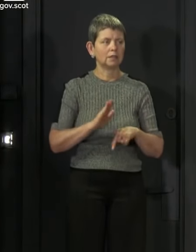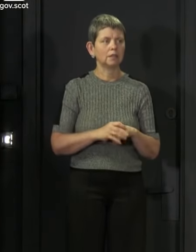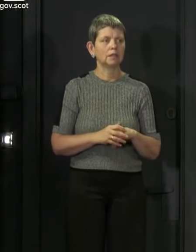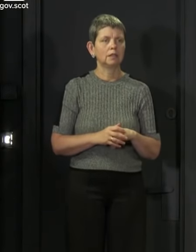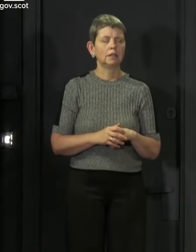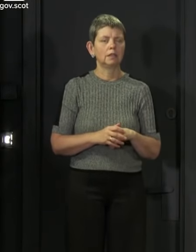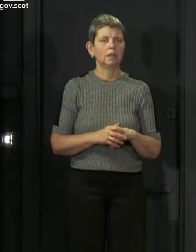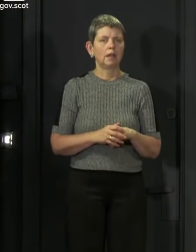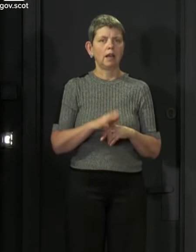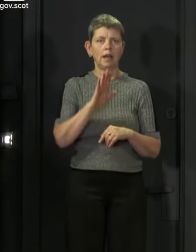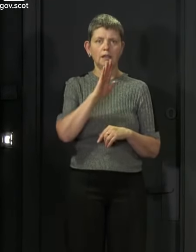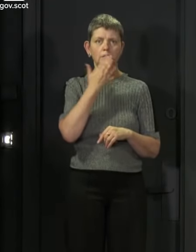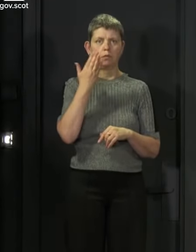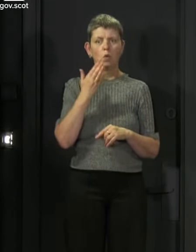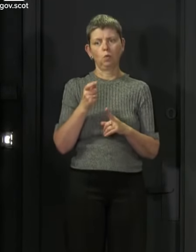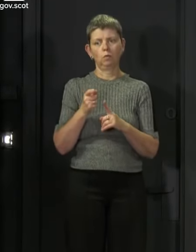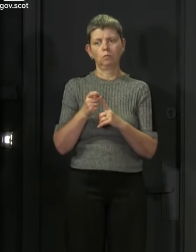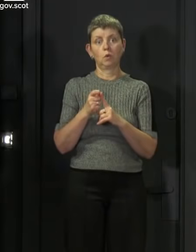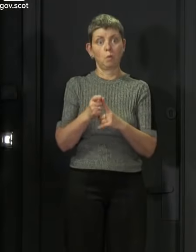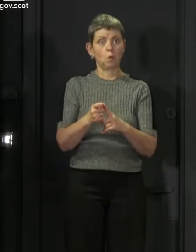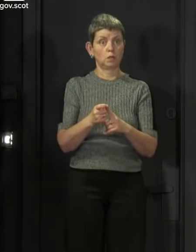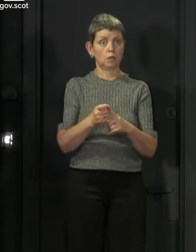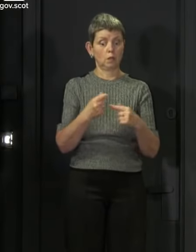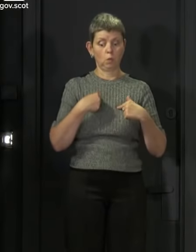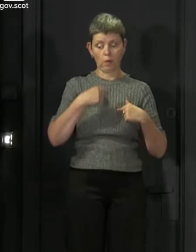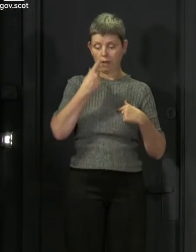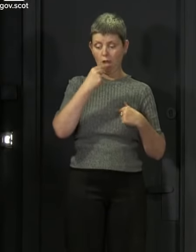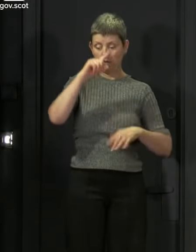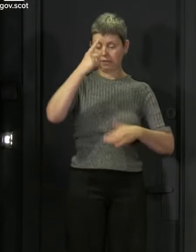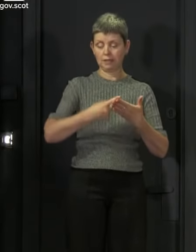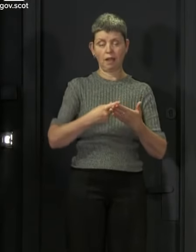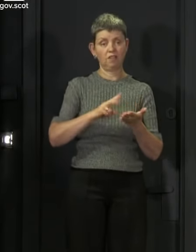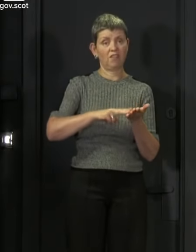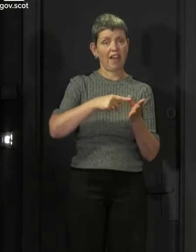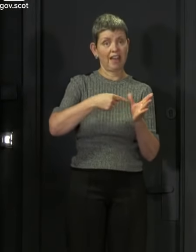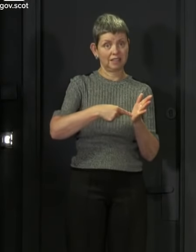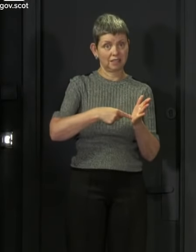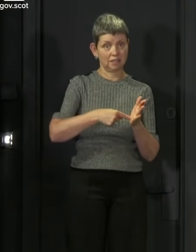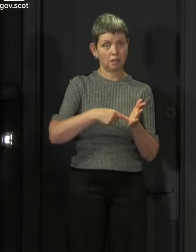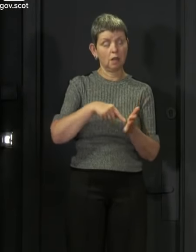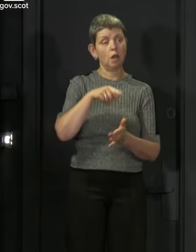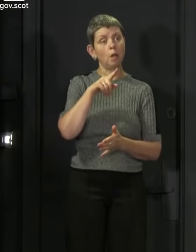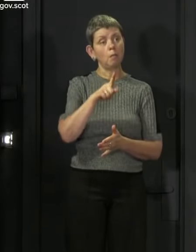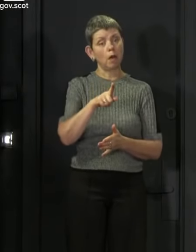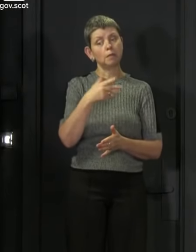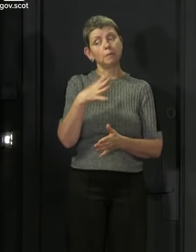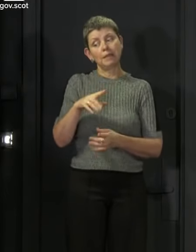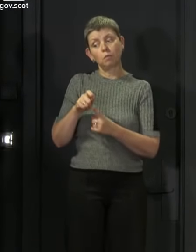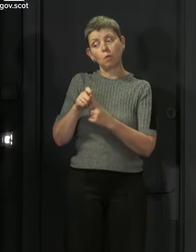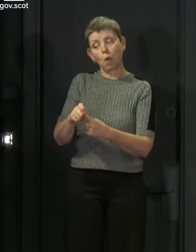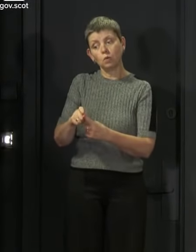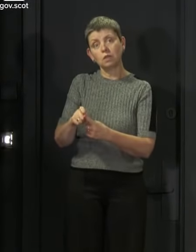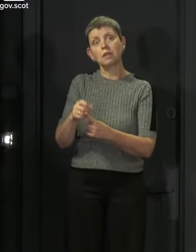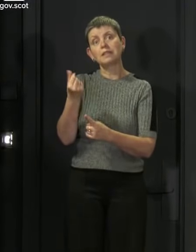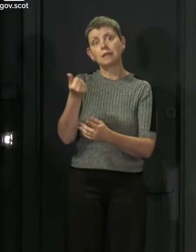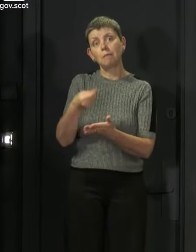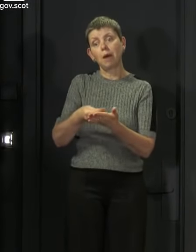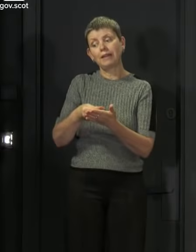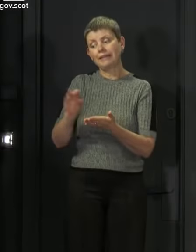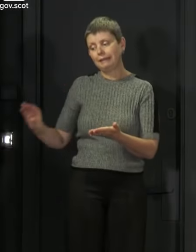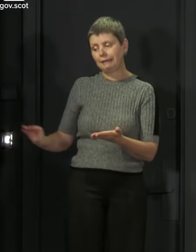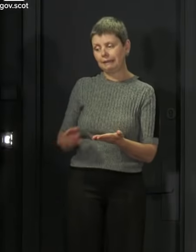power to set VAT rates but there has been a proposal to assign a share of VAT revenues but that hasn't come into